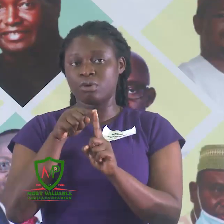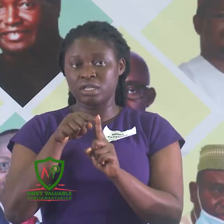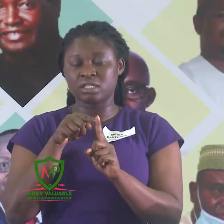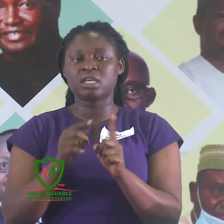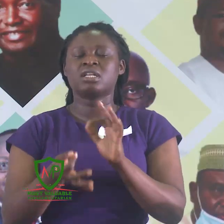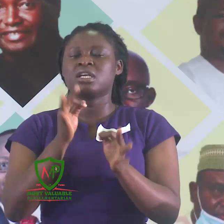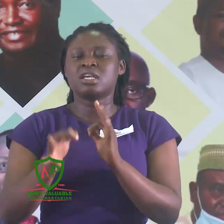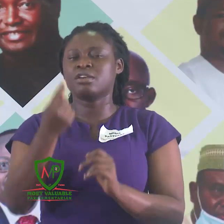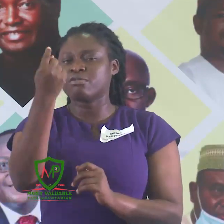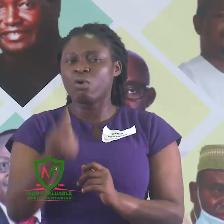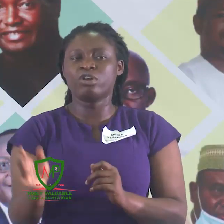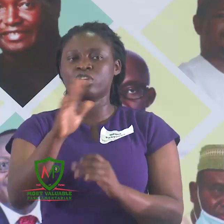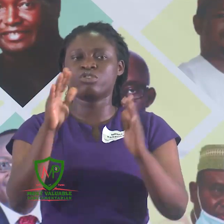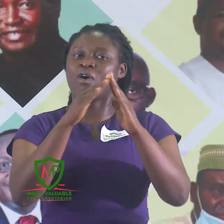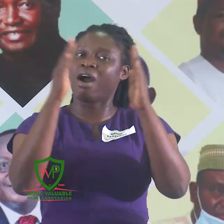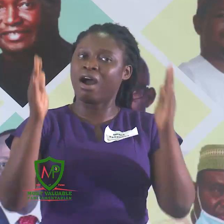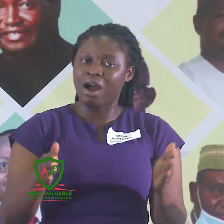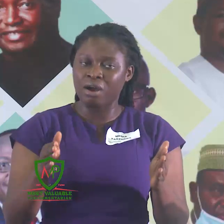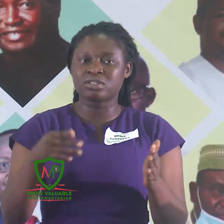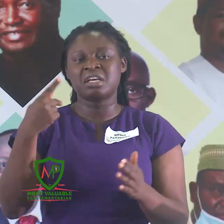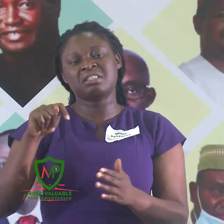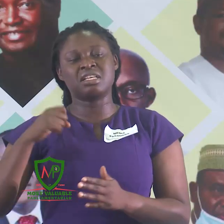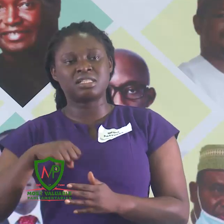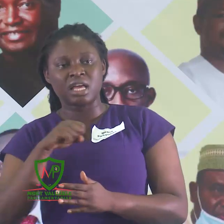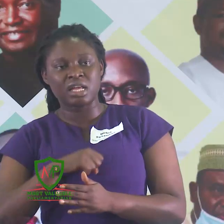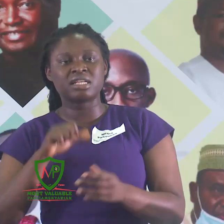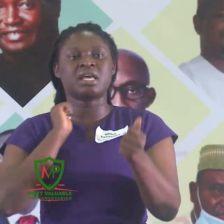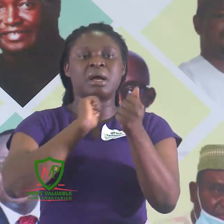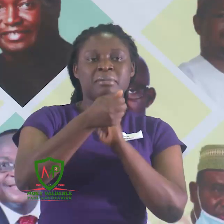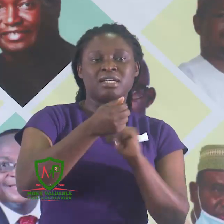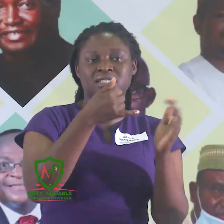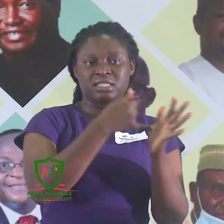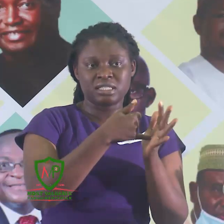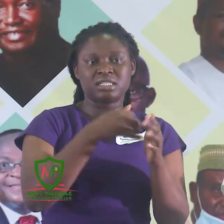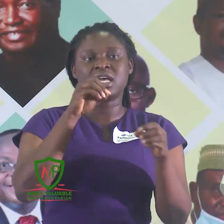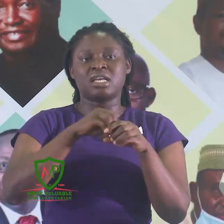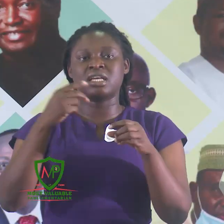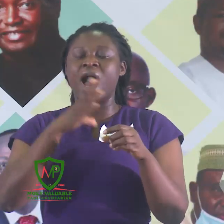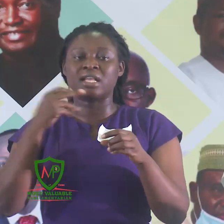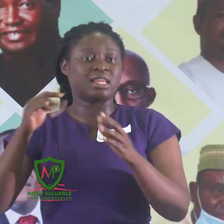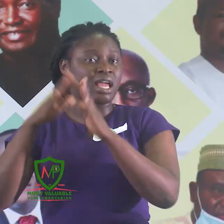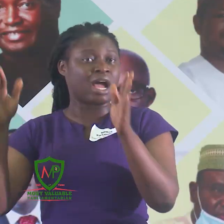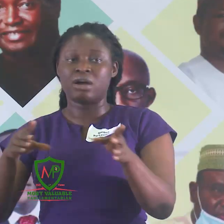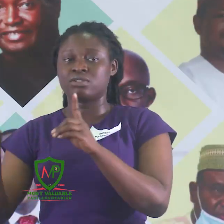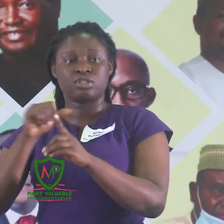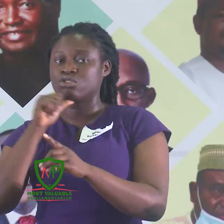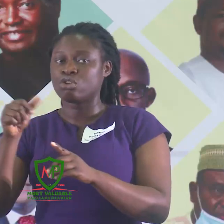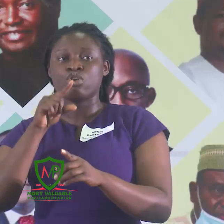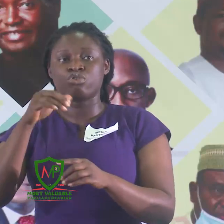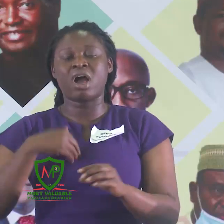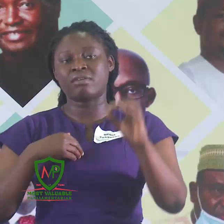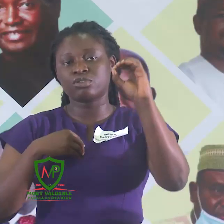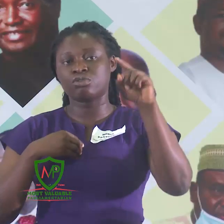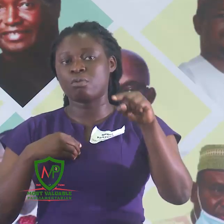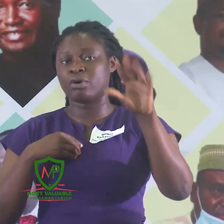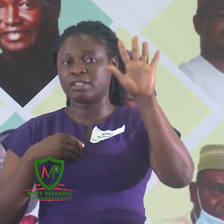only your House, perhaps the Senate passes it and the House did not, you have 0.5 points.